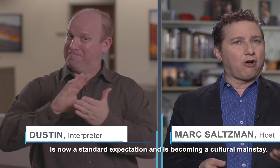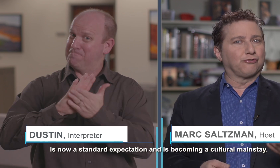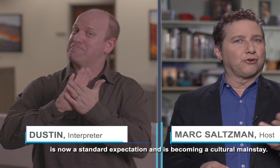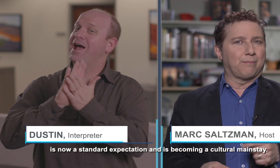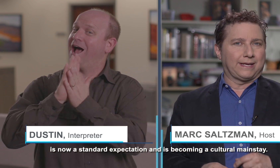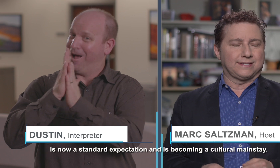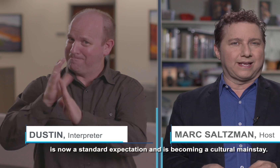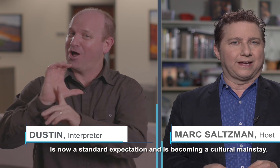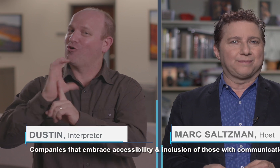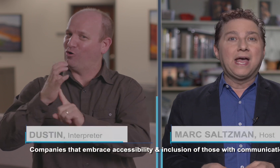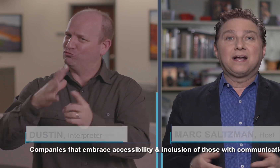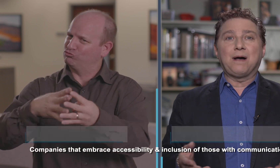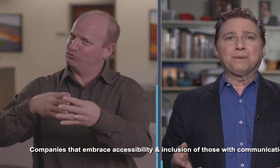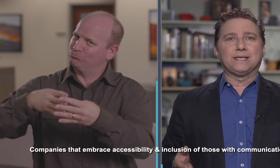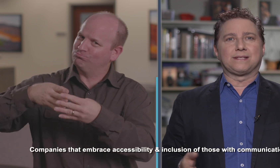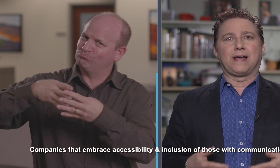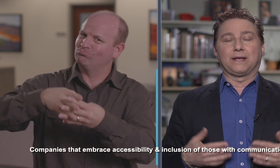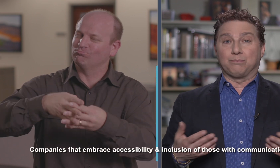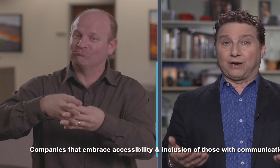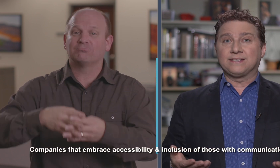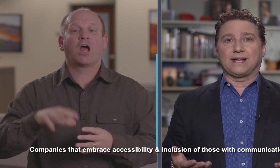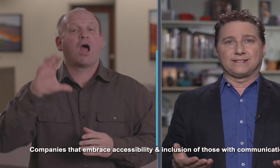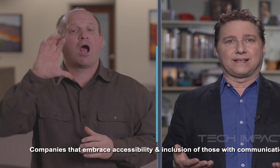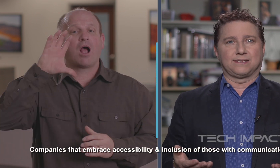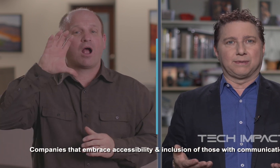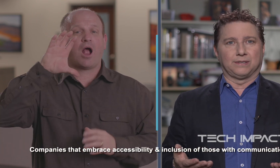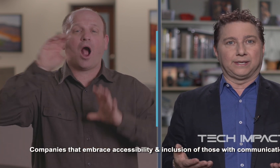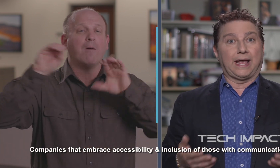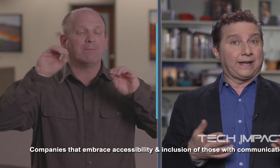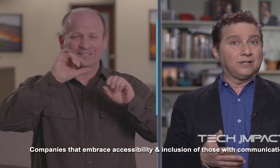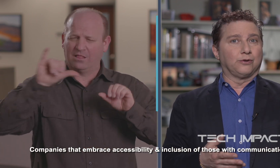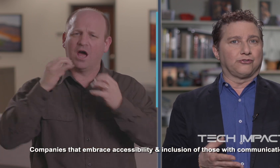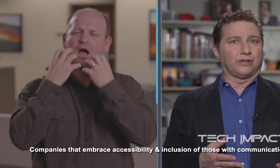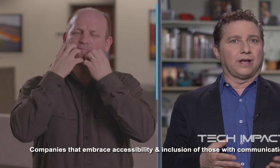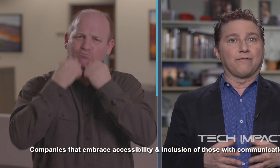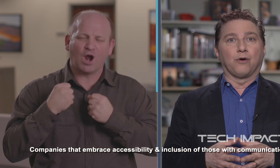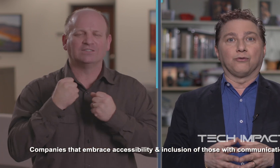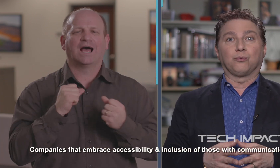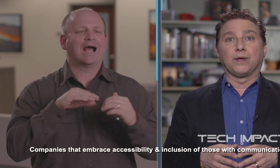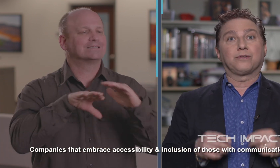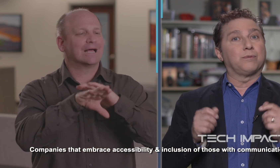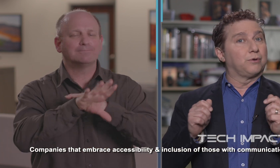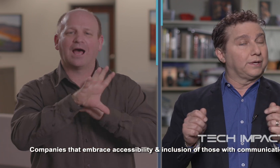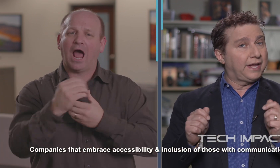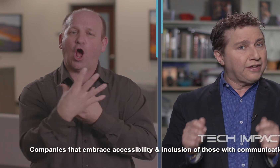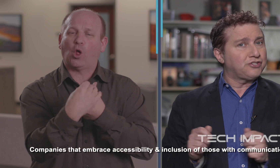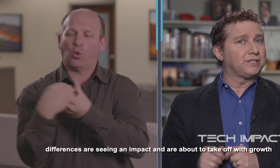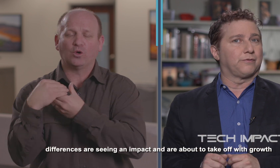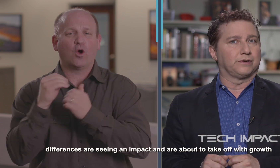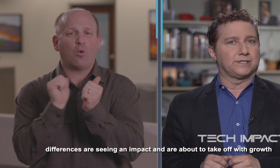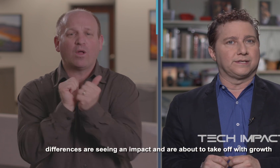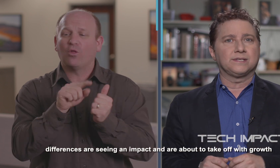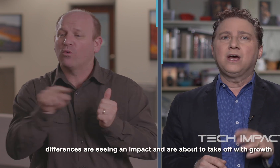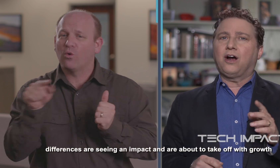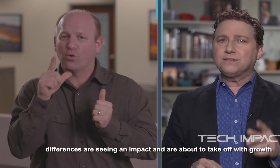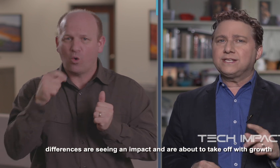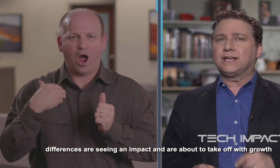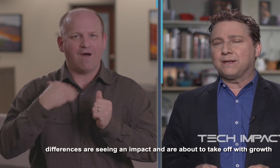cultural mainstay. Companies that embrace accessibility and inclusion of those with communication differences are seeing an